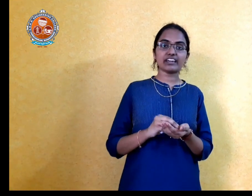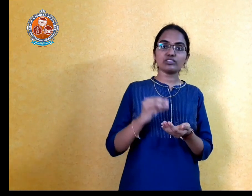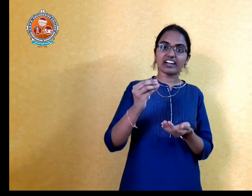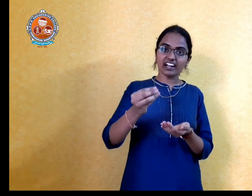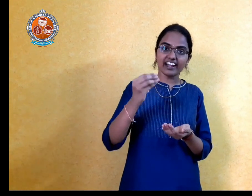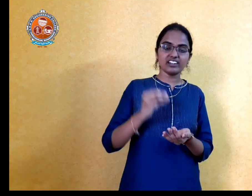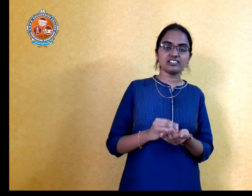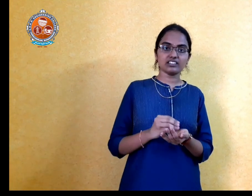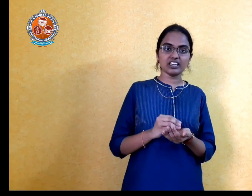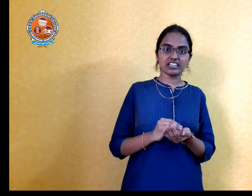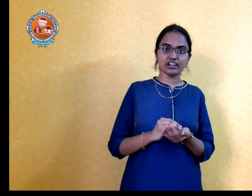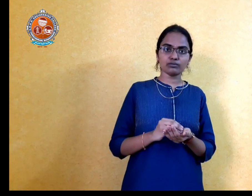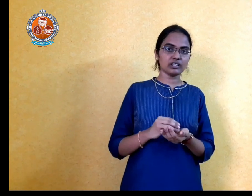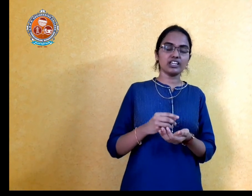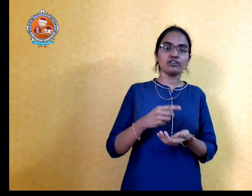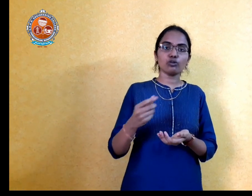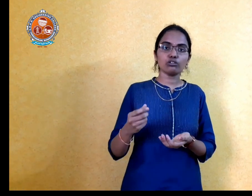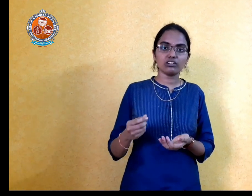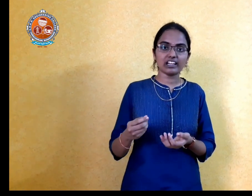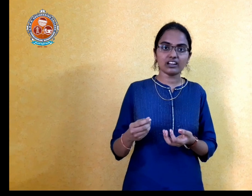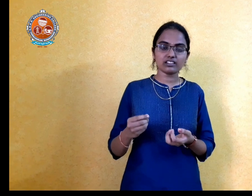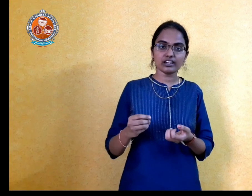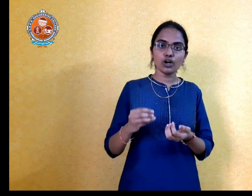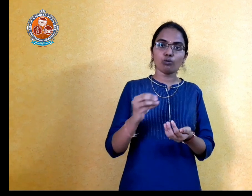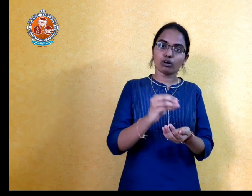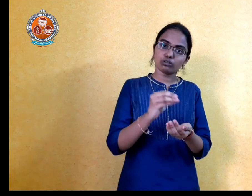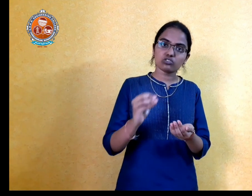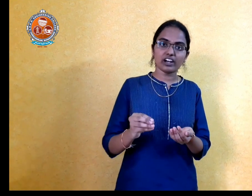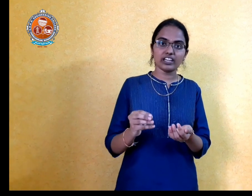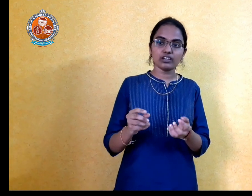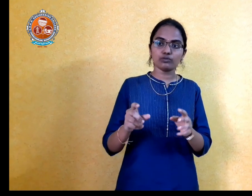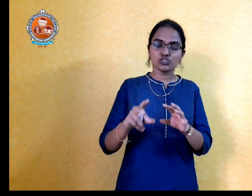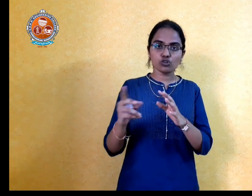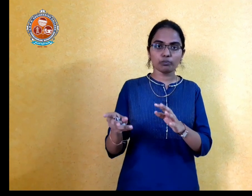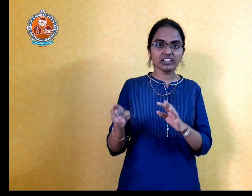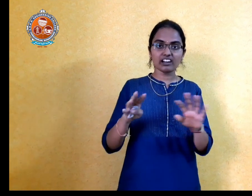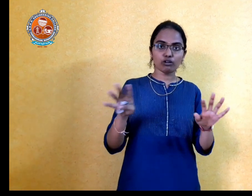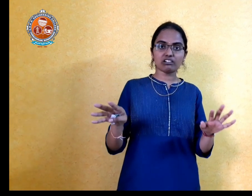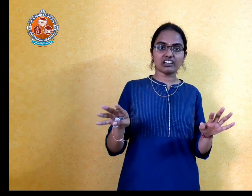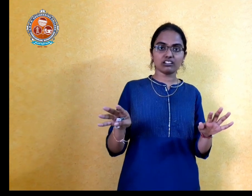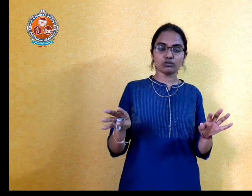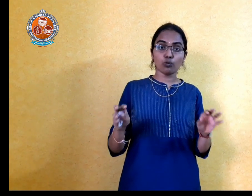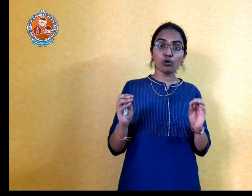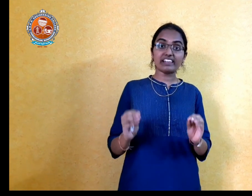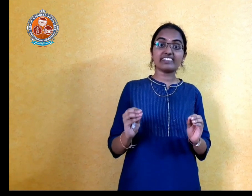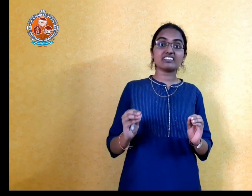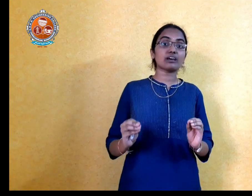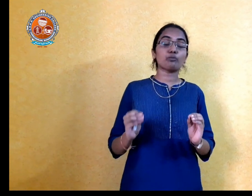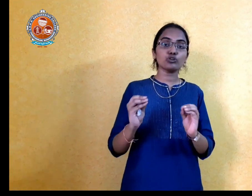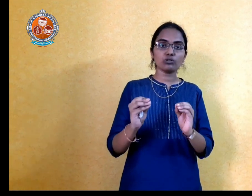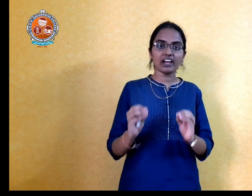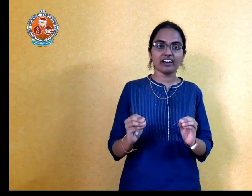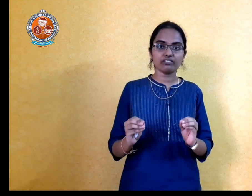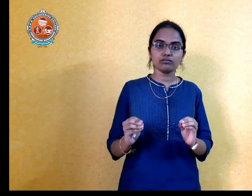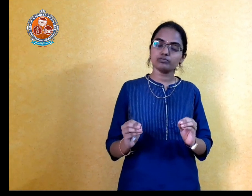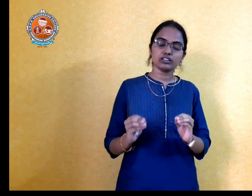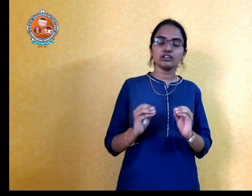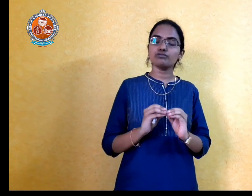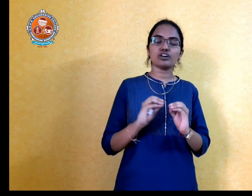gave the guidance he gave he will not tell us like what to study which topic he will not clear only the support you will have for